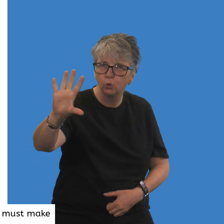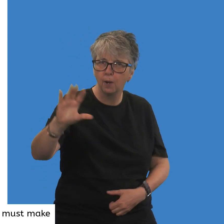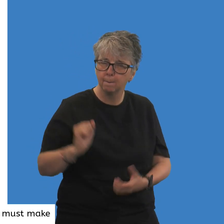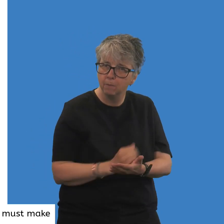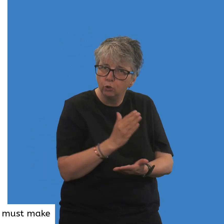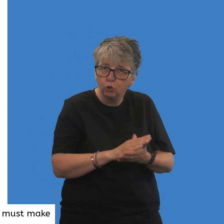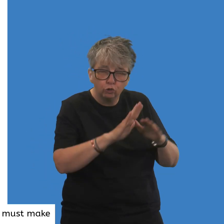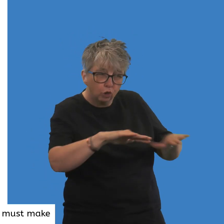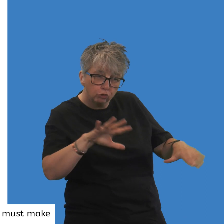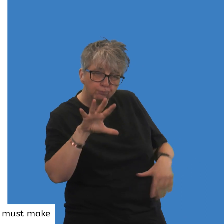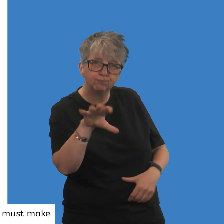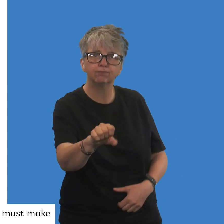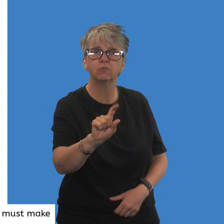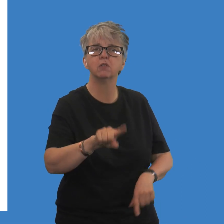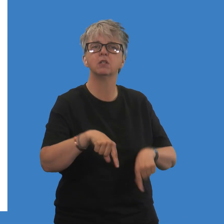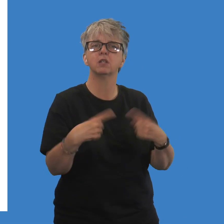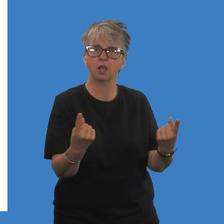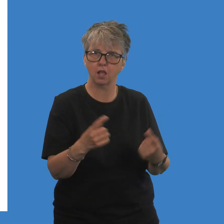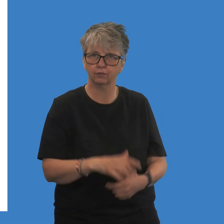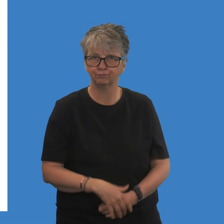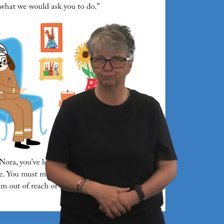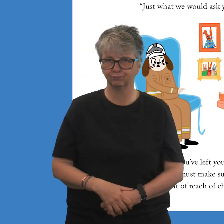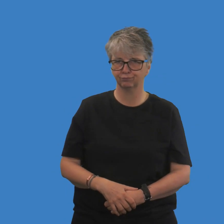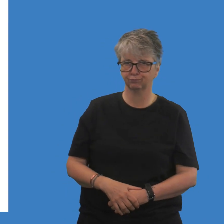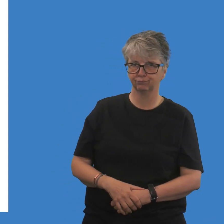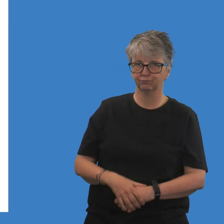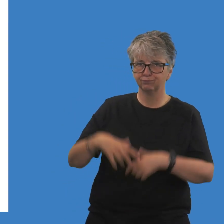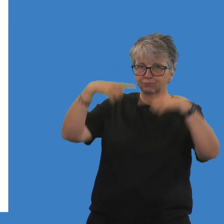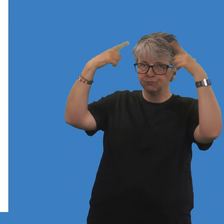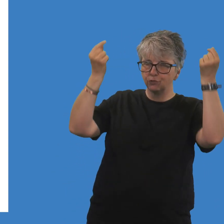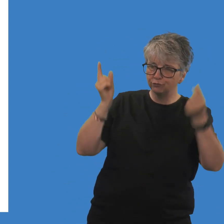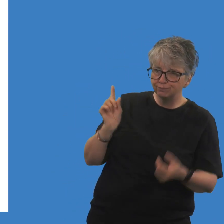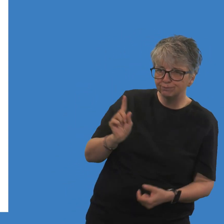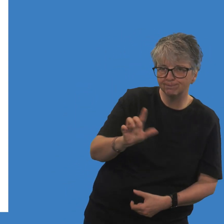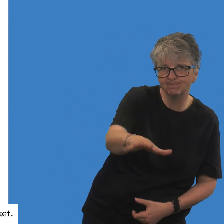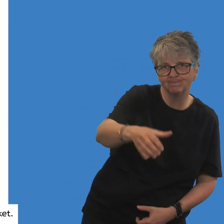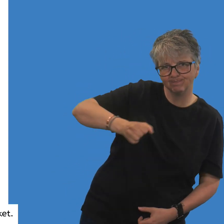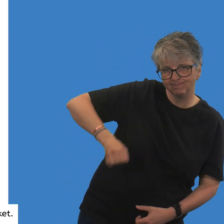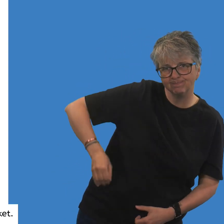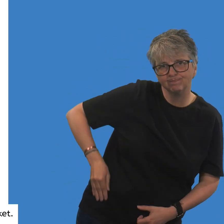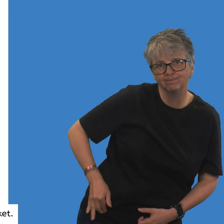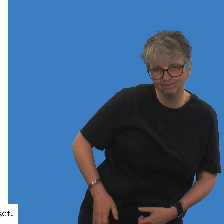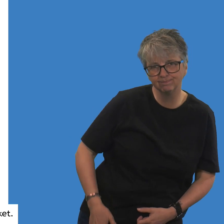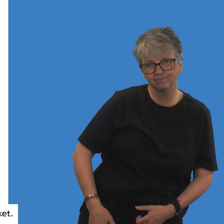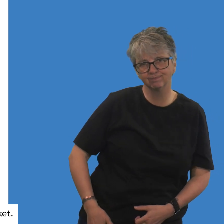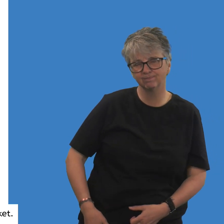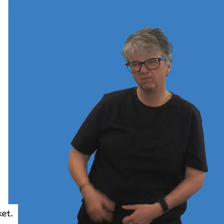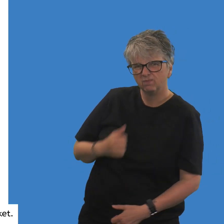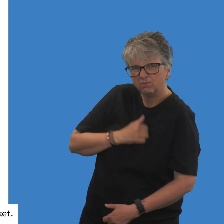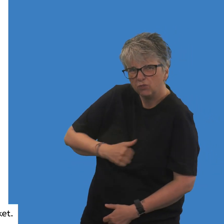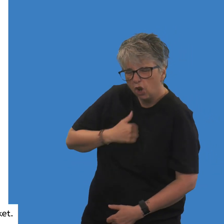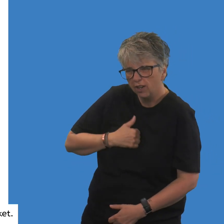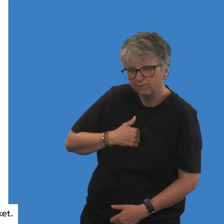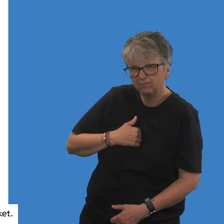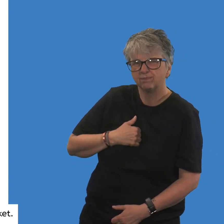lighter on the coffee table. You must make sure that you put them out of reach of children. Nora immediately picked up the